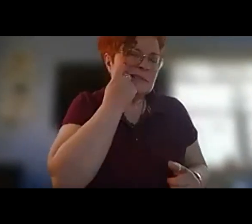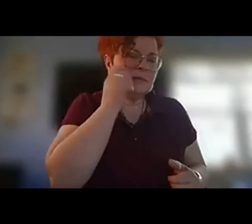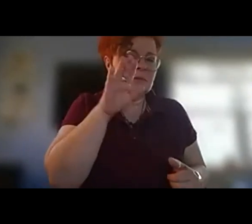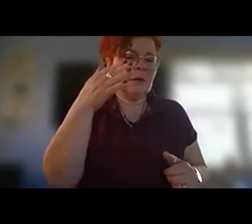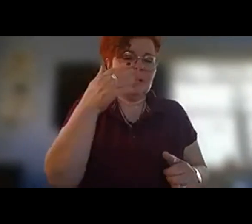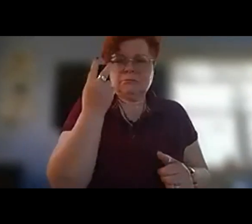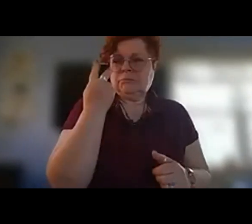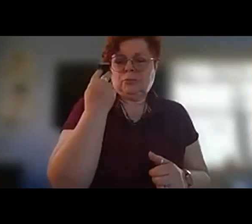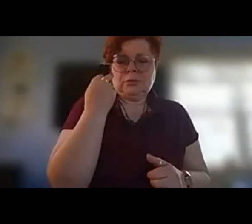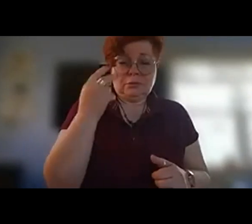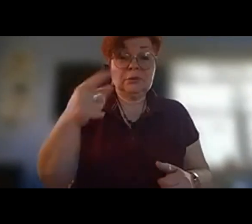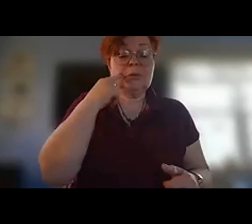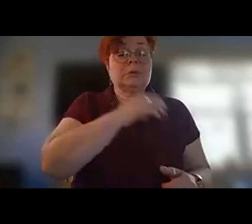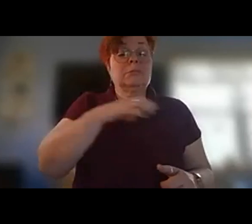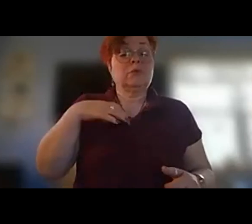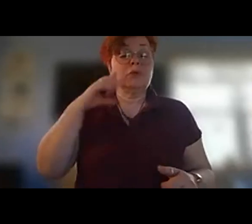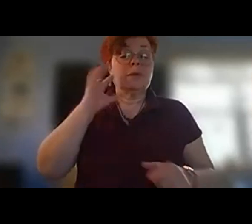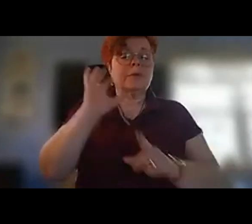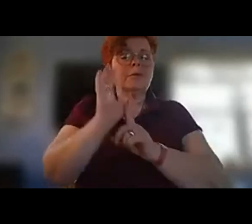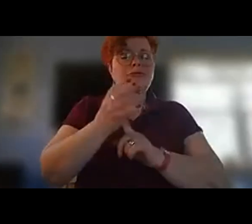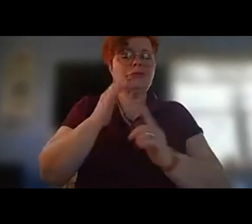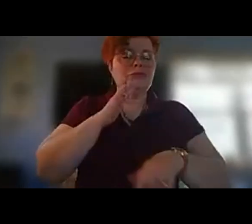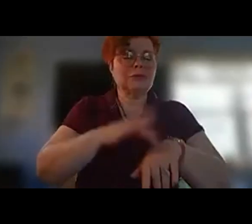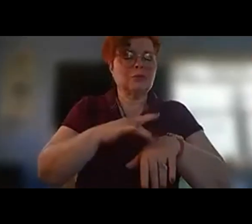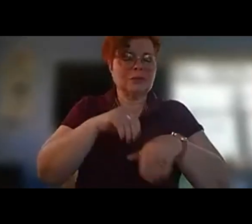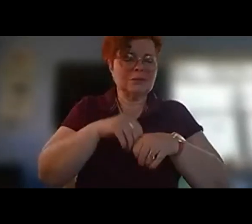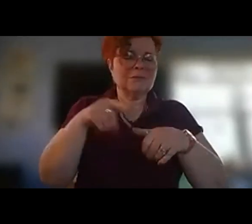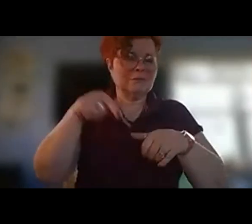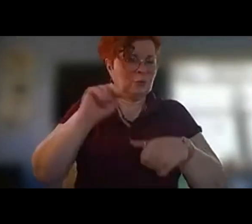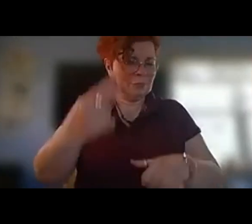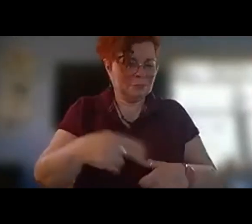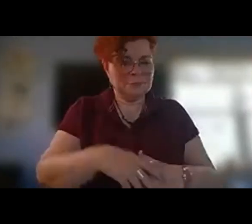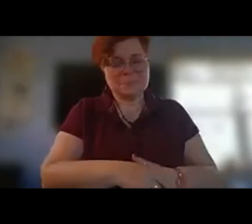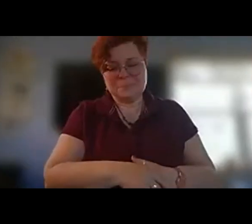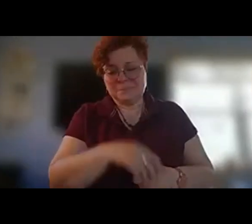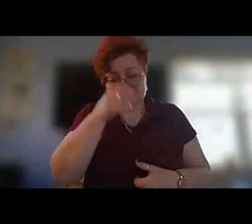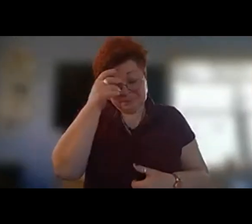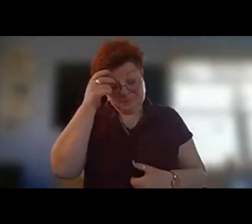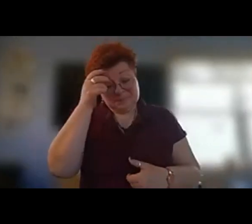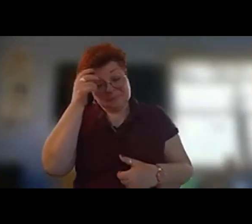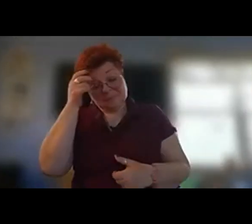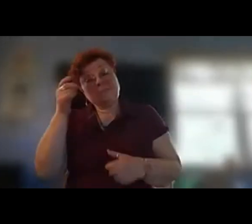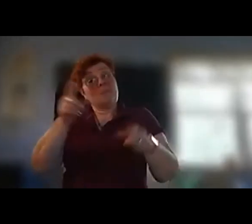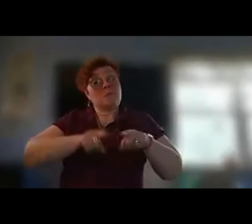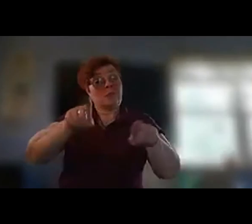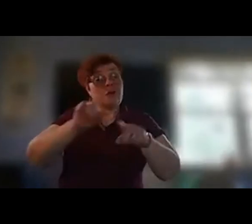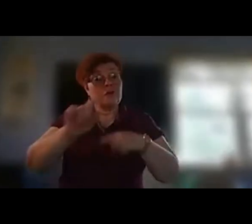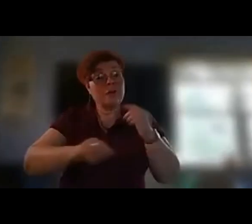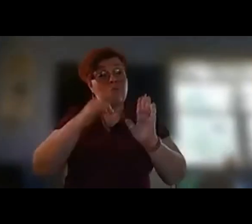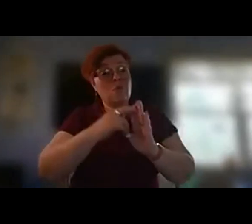commissioner of cultural resources and um in that role he he helped all of all of